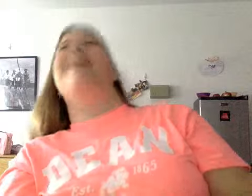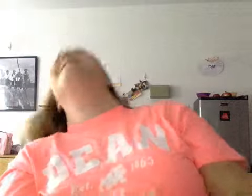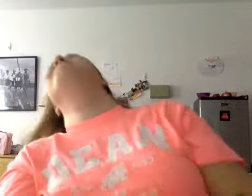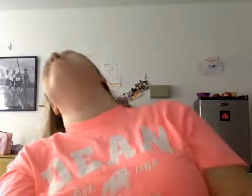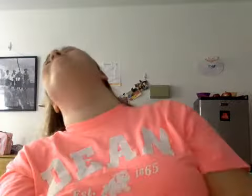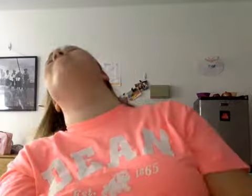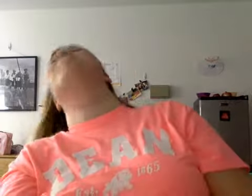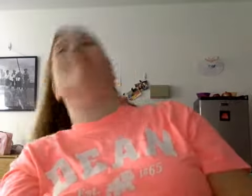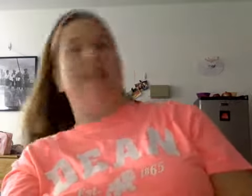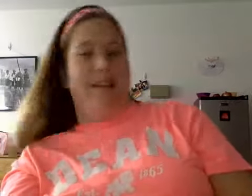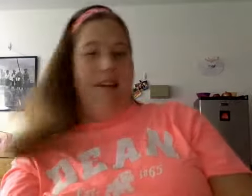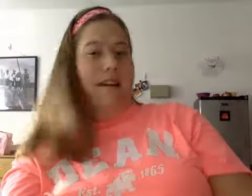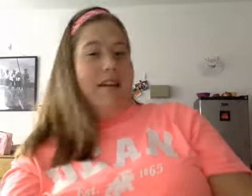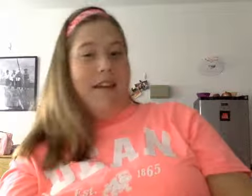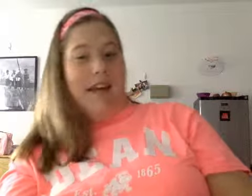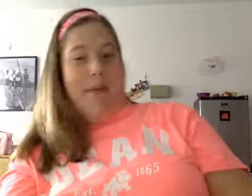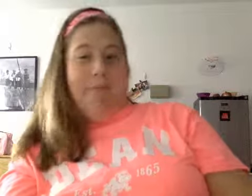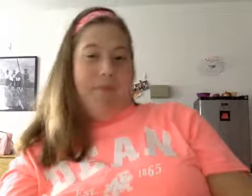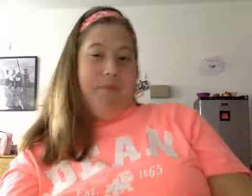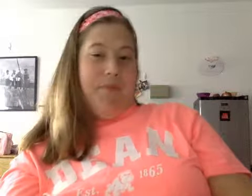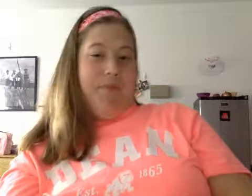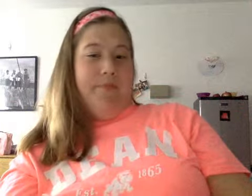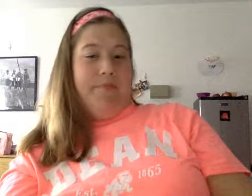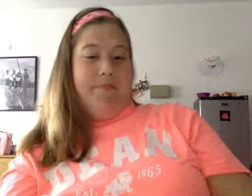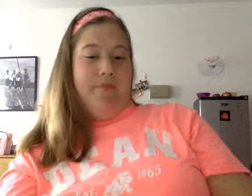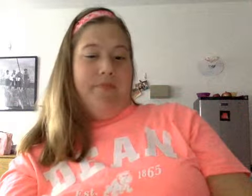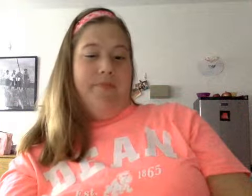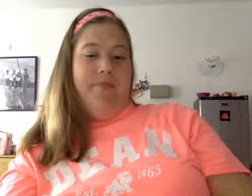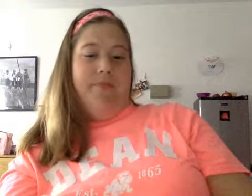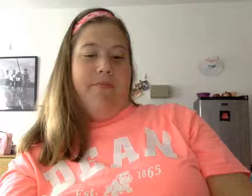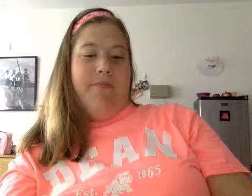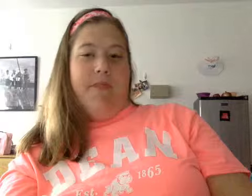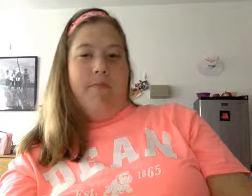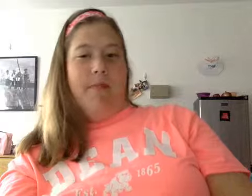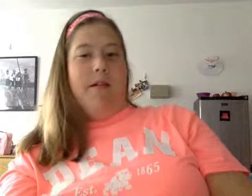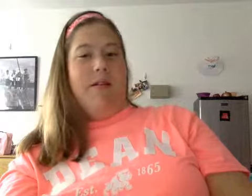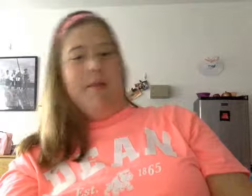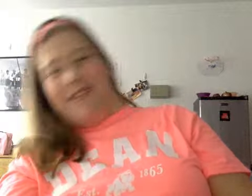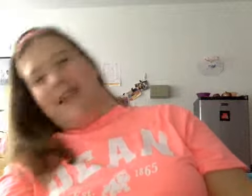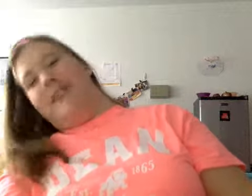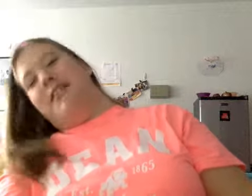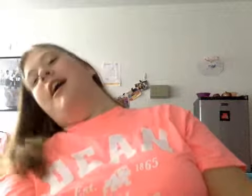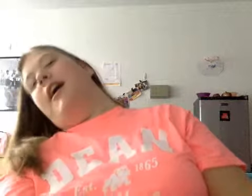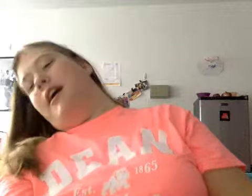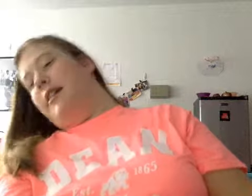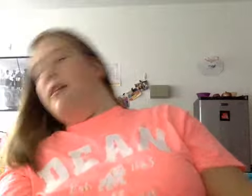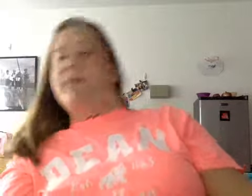yeah we were really sassy and it was